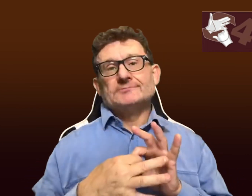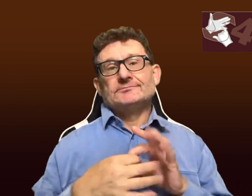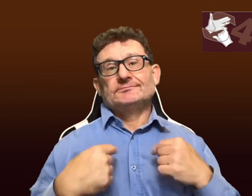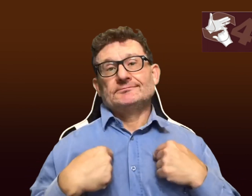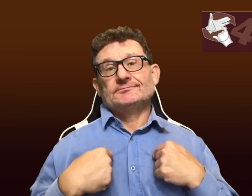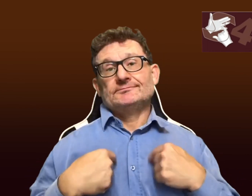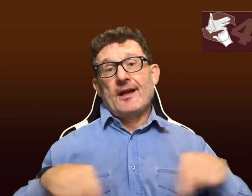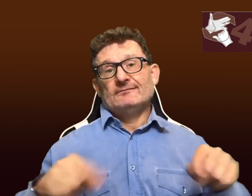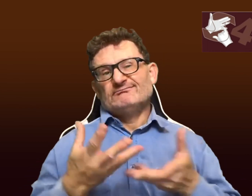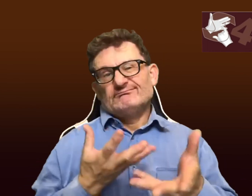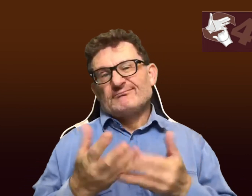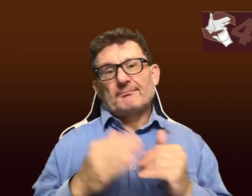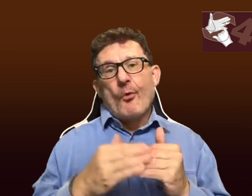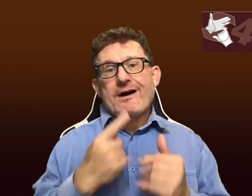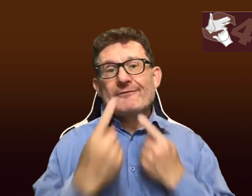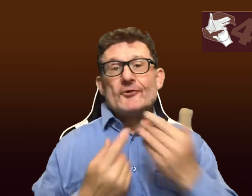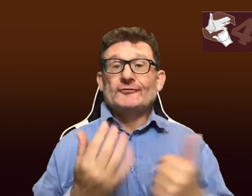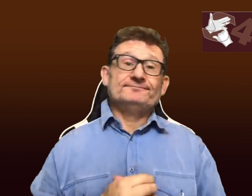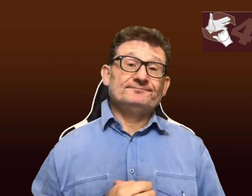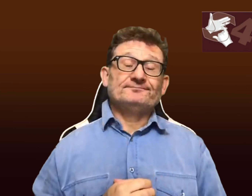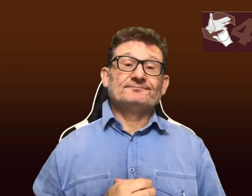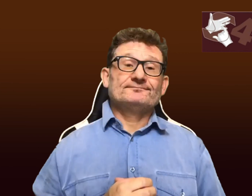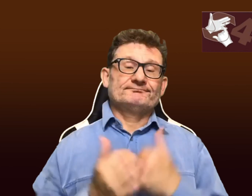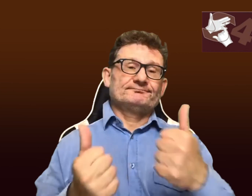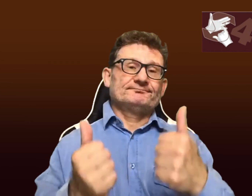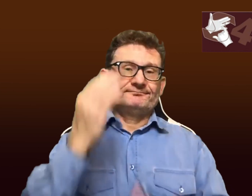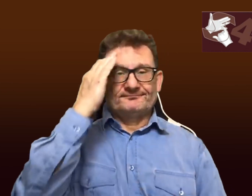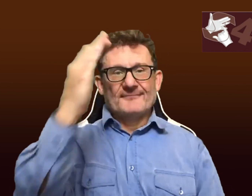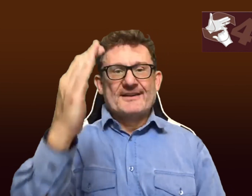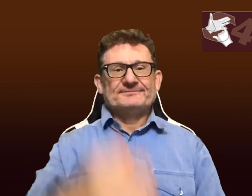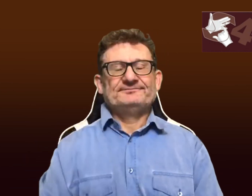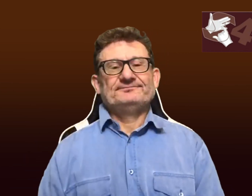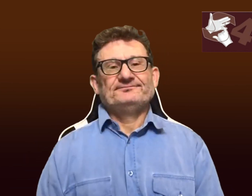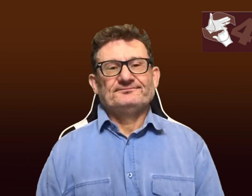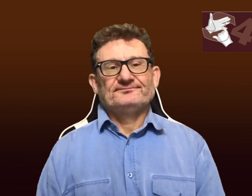I hope that's been useful for you. If you want any more information on this, feel free to make contact. Farewell.